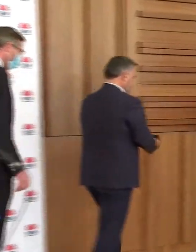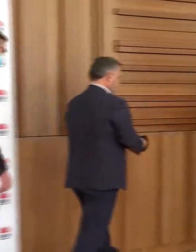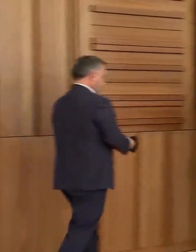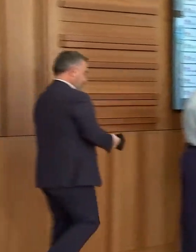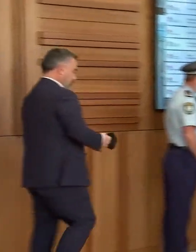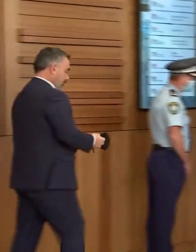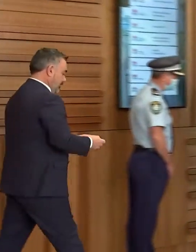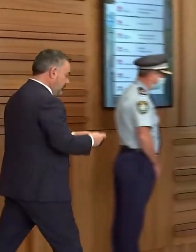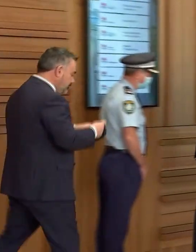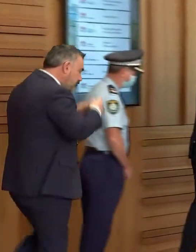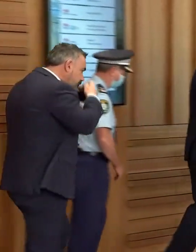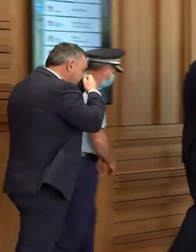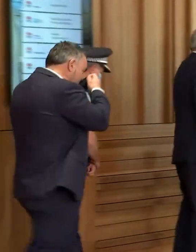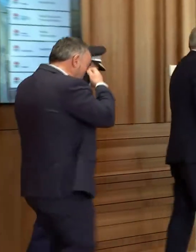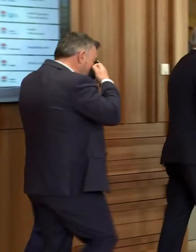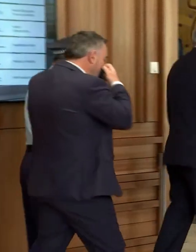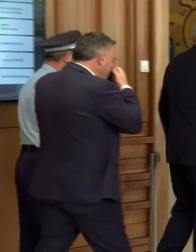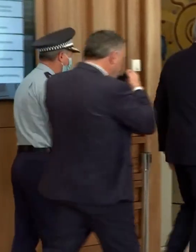works